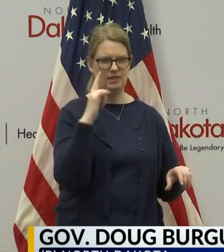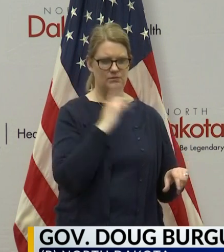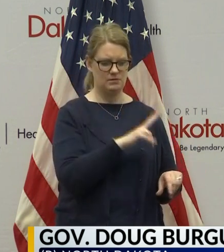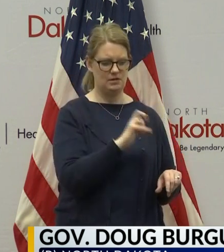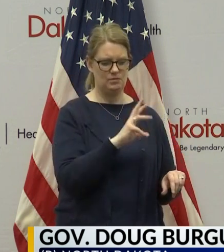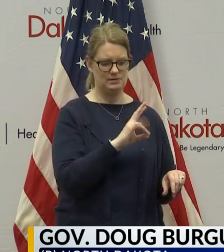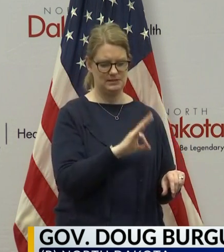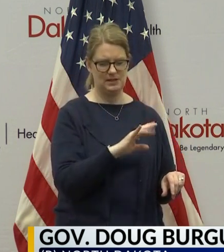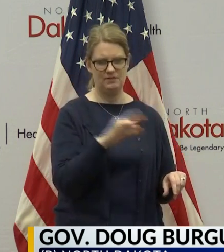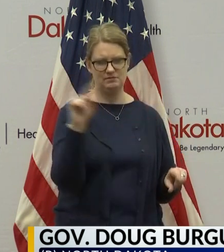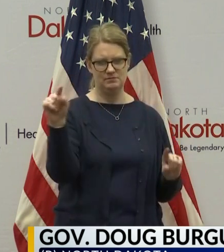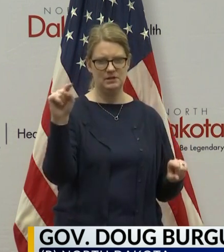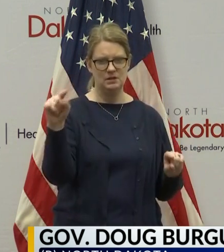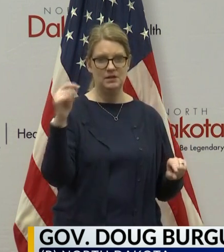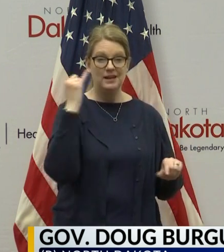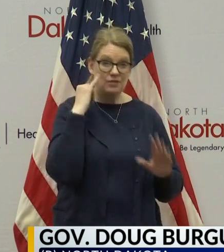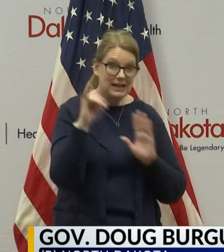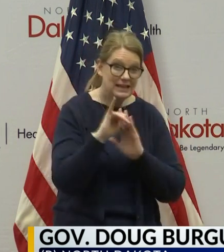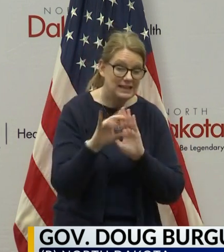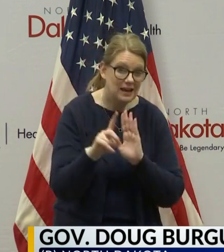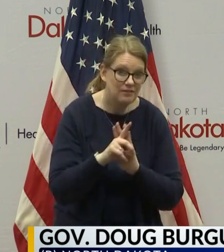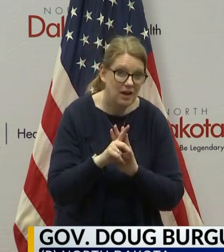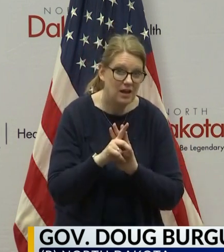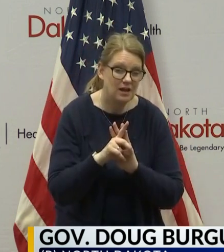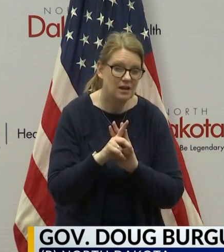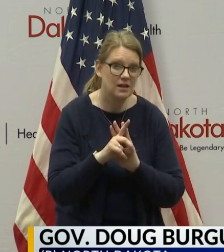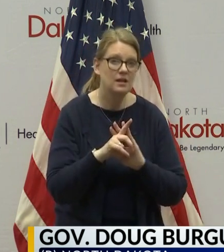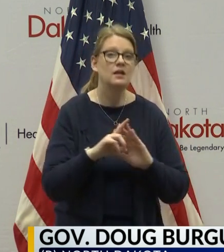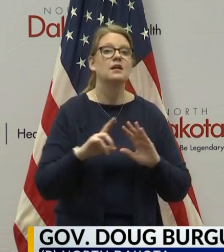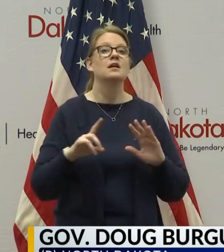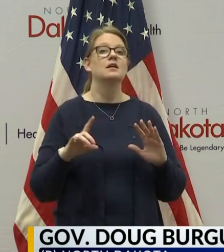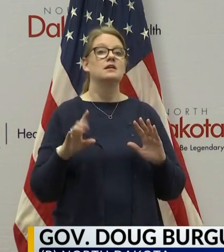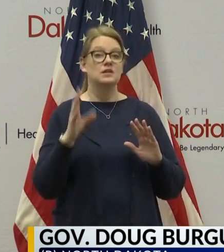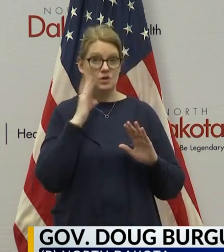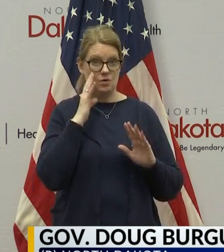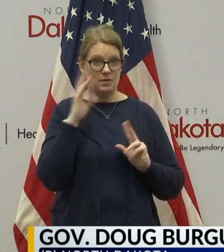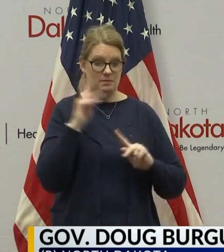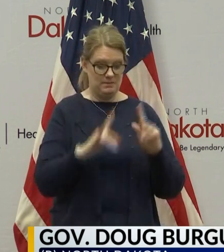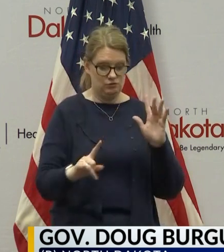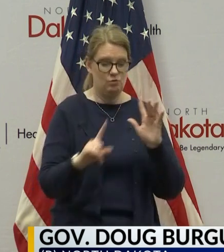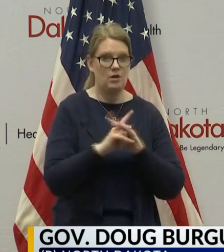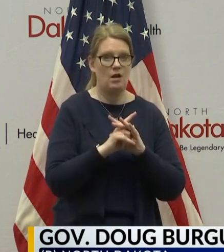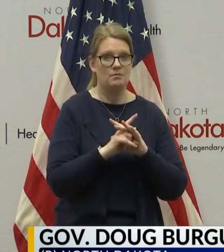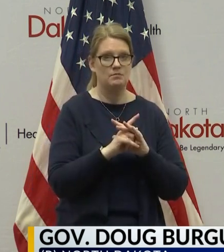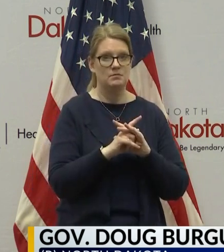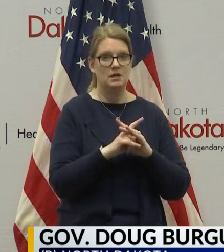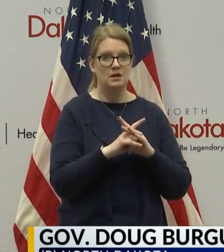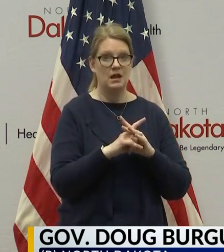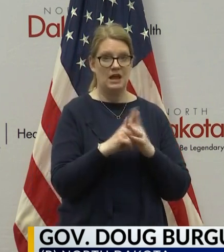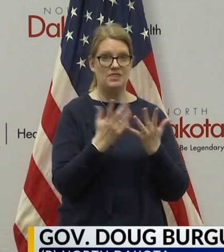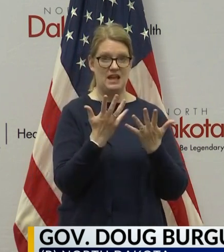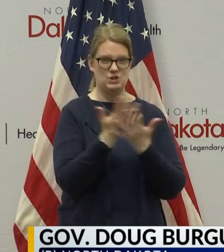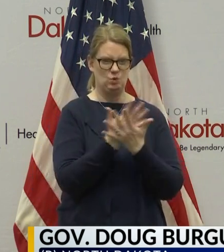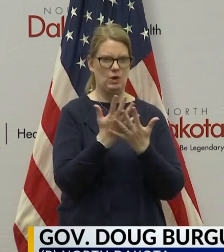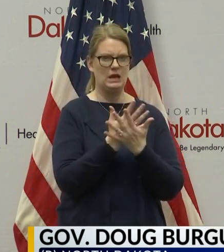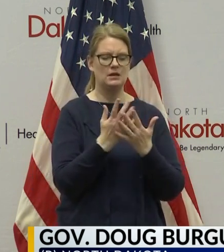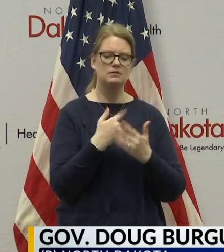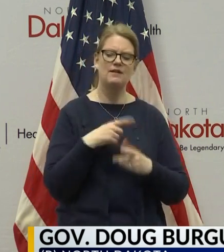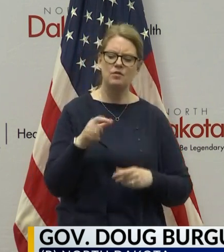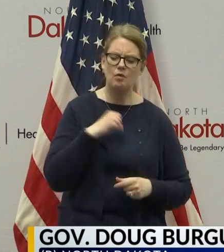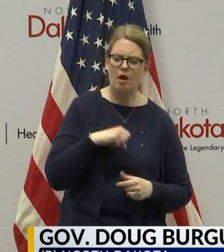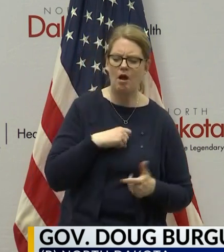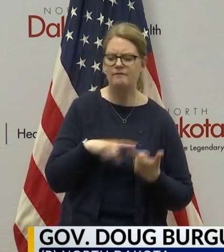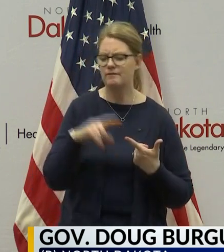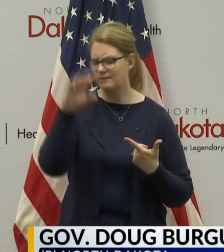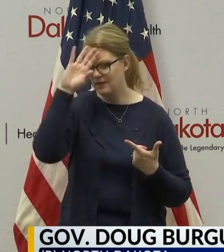If we can identify people that came through the drive-through and when they did the screening said, you know, have you had a cough? No.